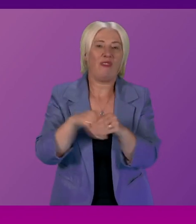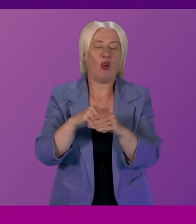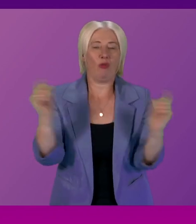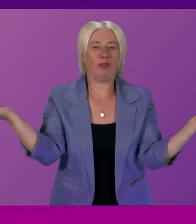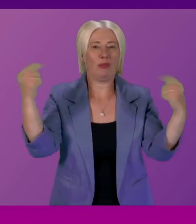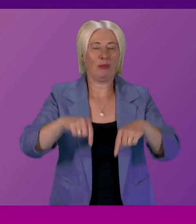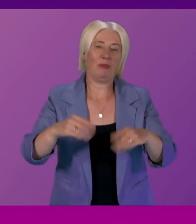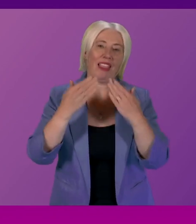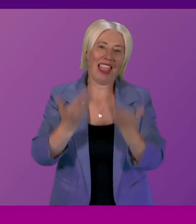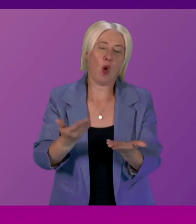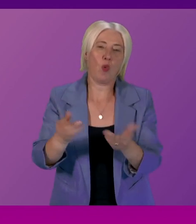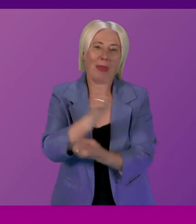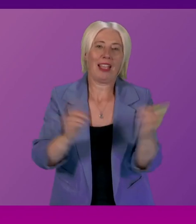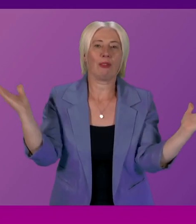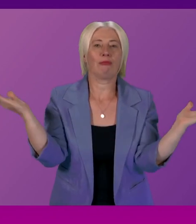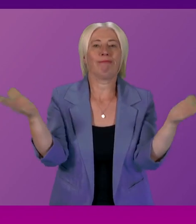thank you